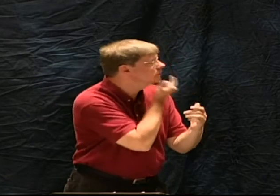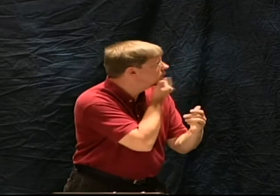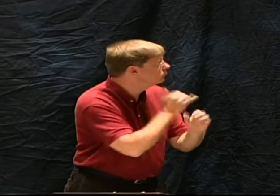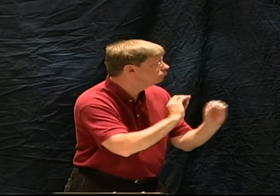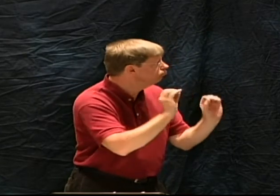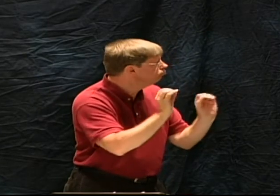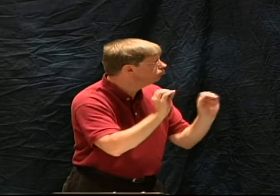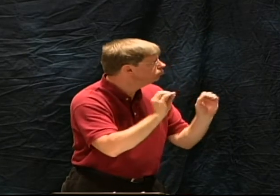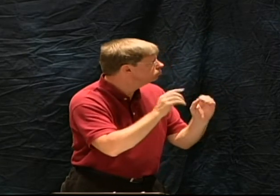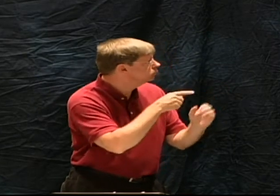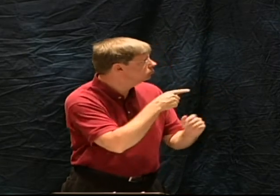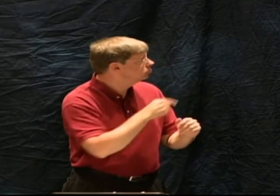and without mistakes.